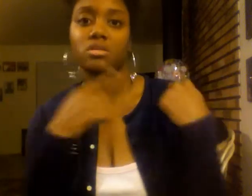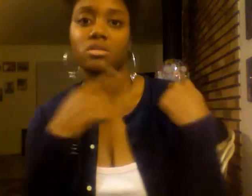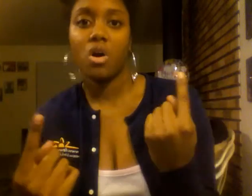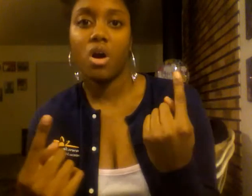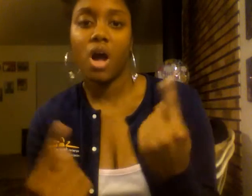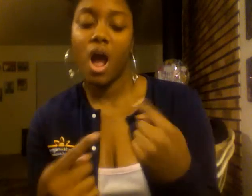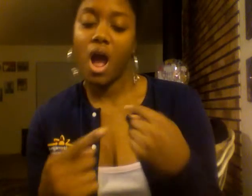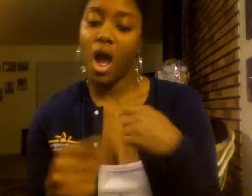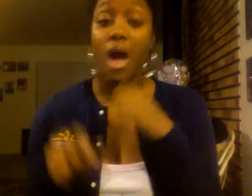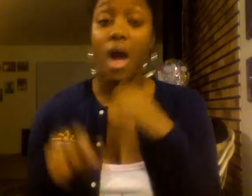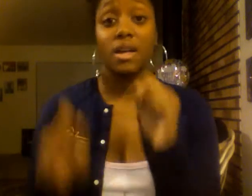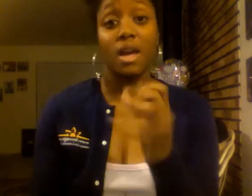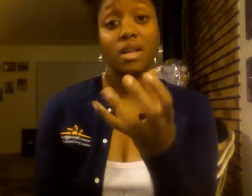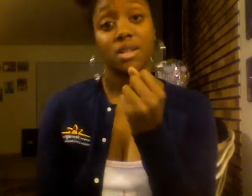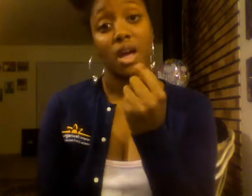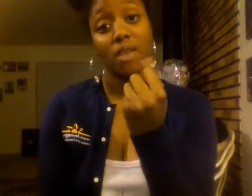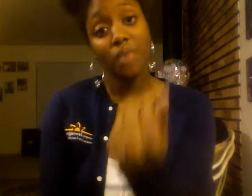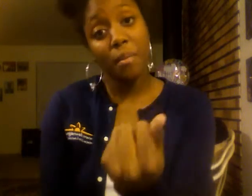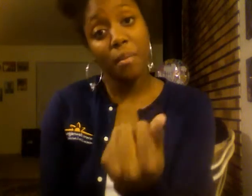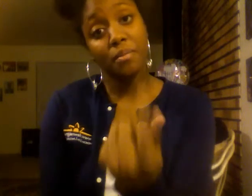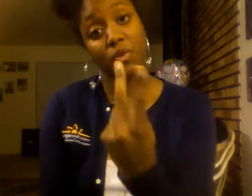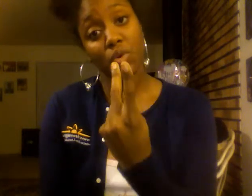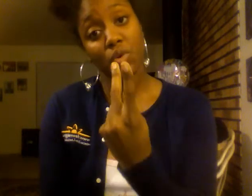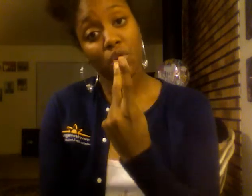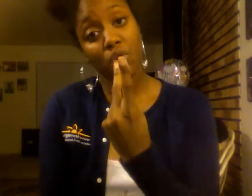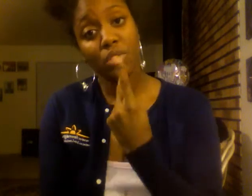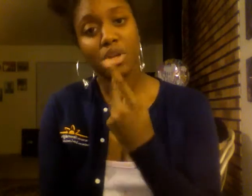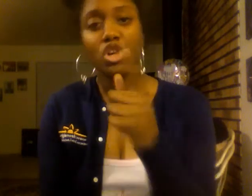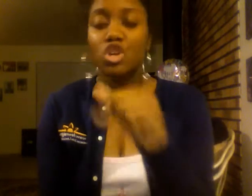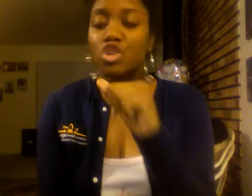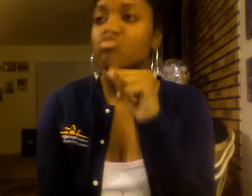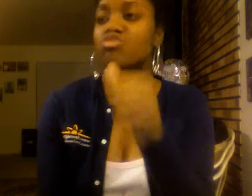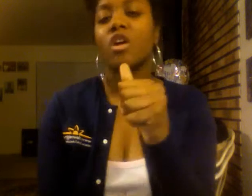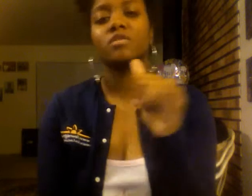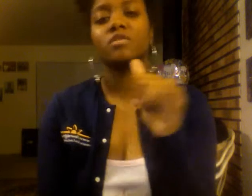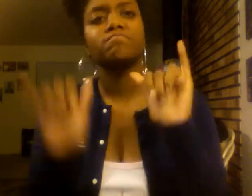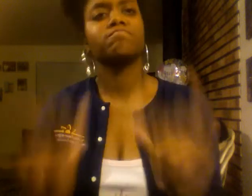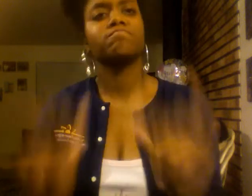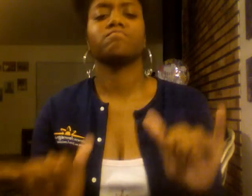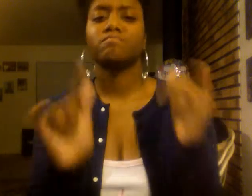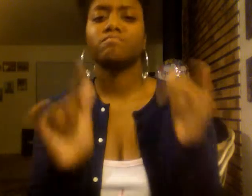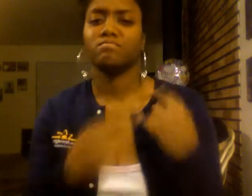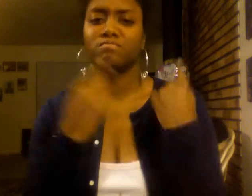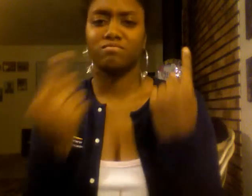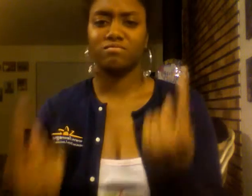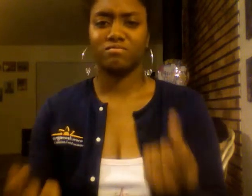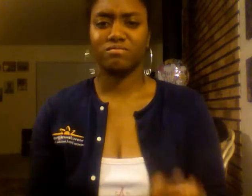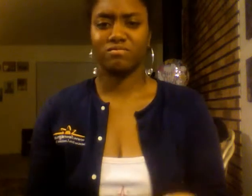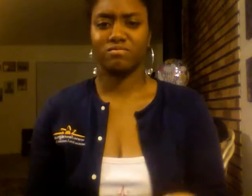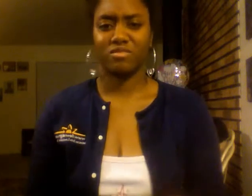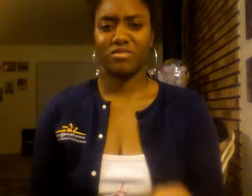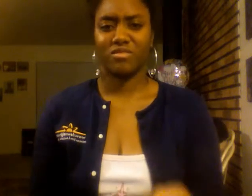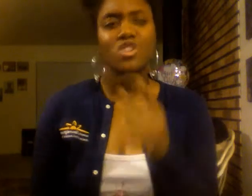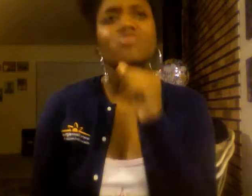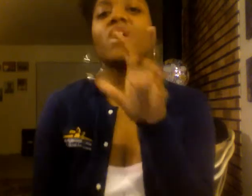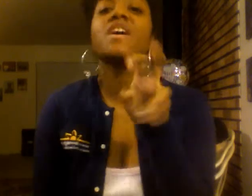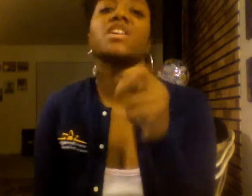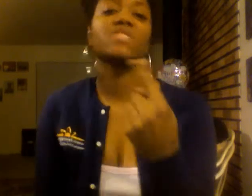more I can take from you. You don't do the things you used to do. You don't even